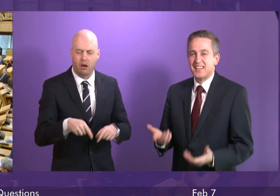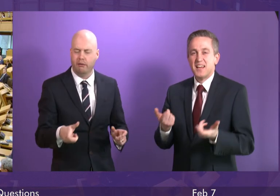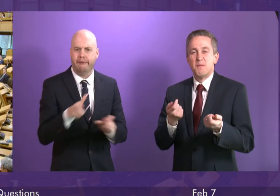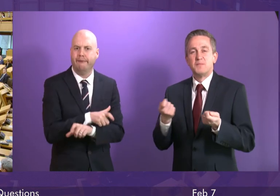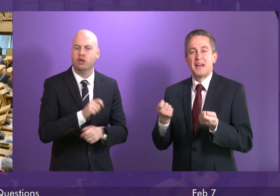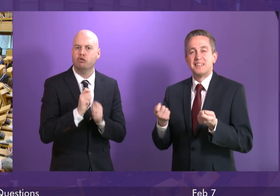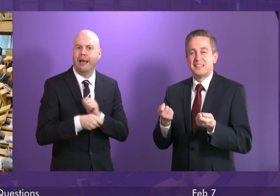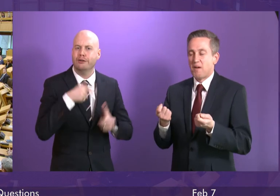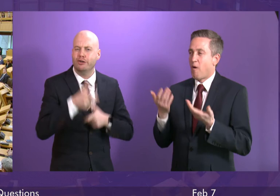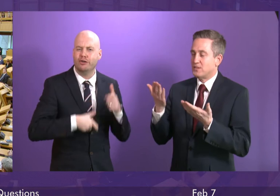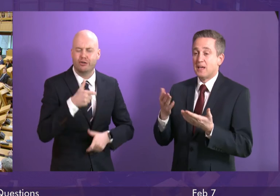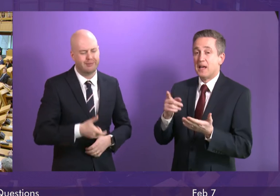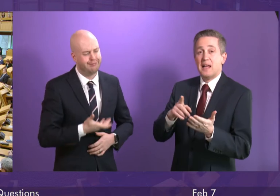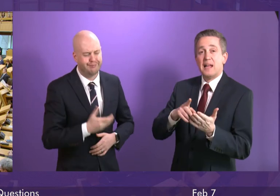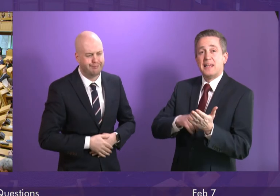Linda Fabiani.